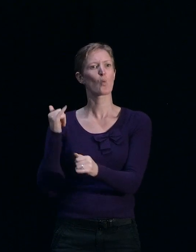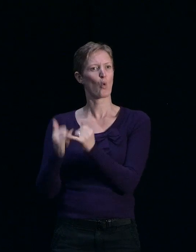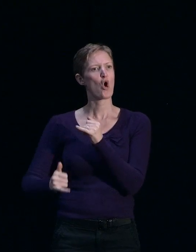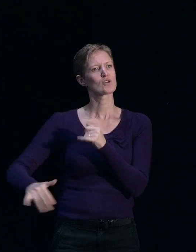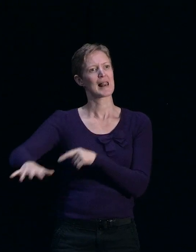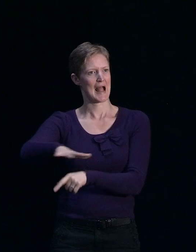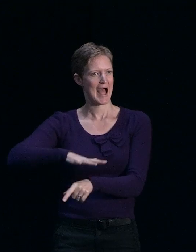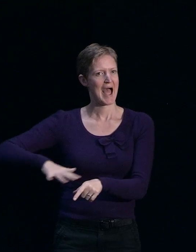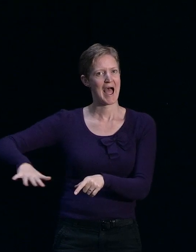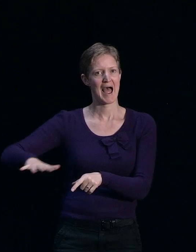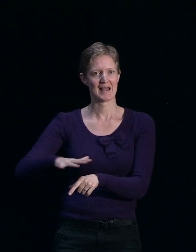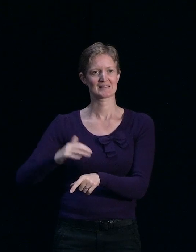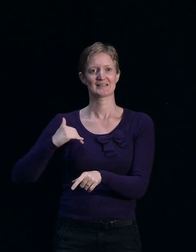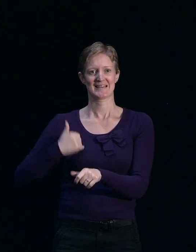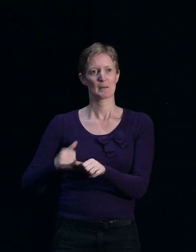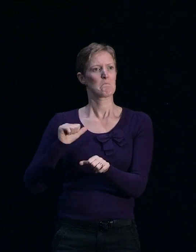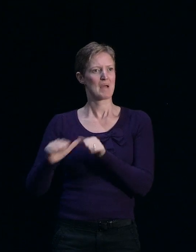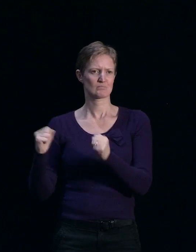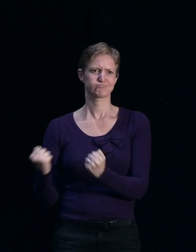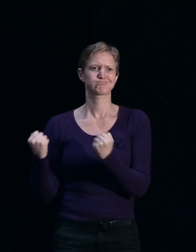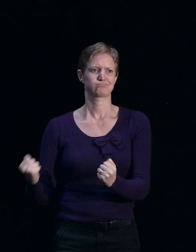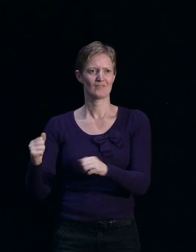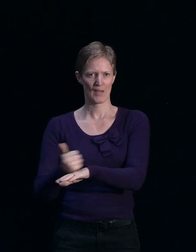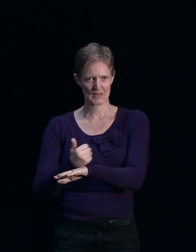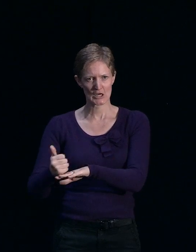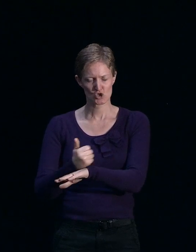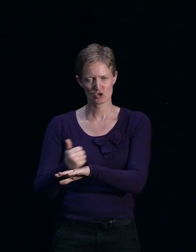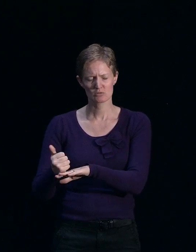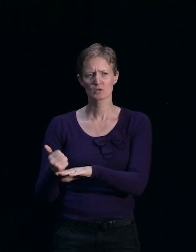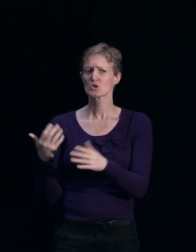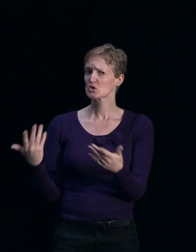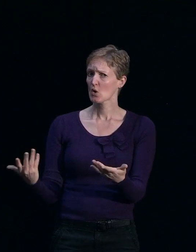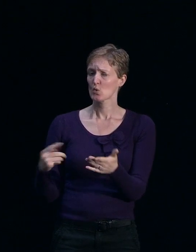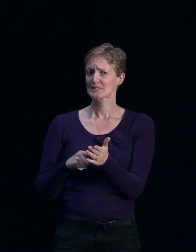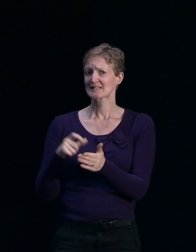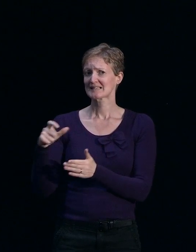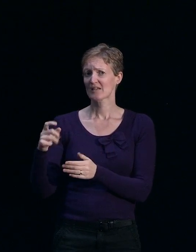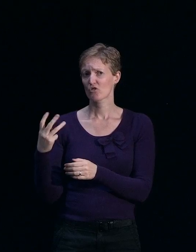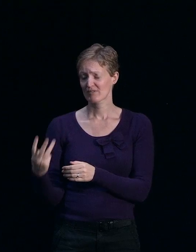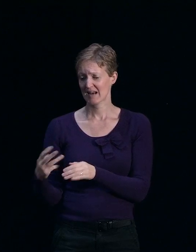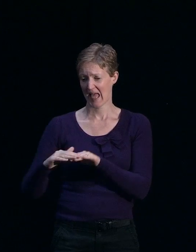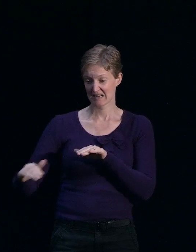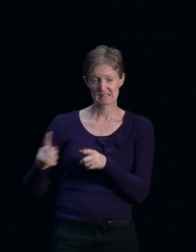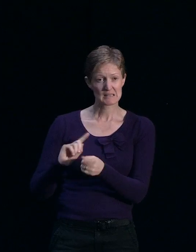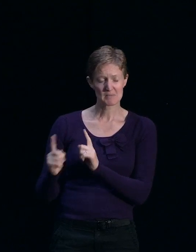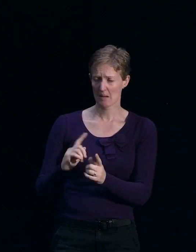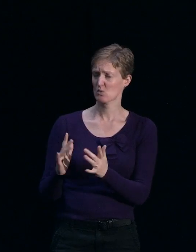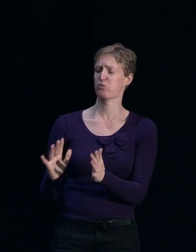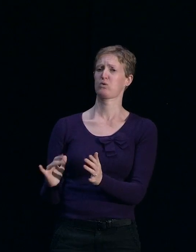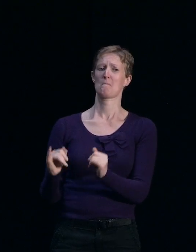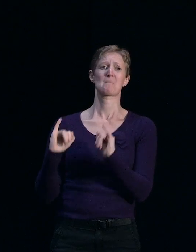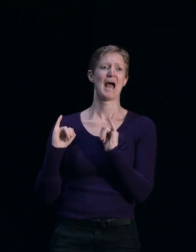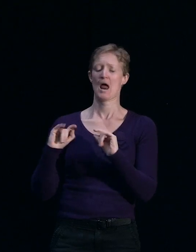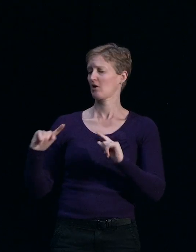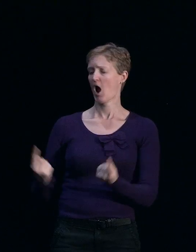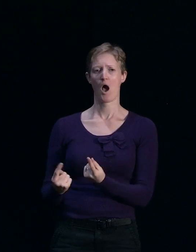land and needs the best of the foundations. Is it possible that TC3 land can be so bad that it's not repairable or